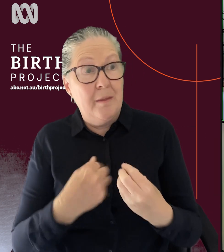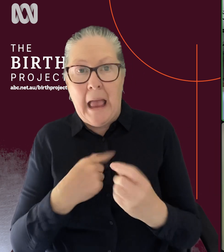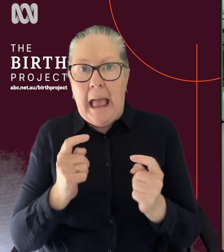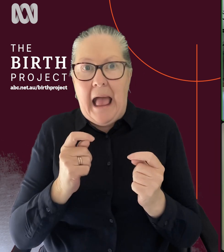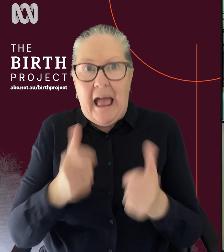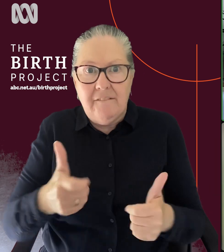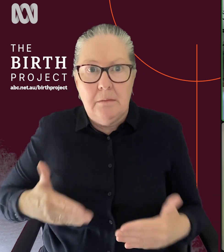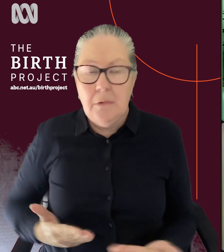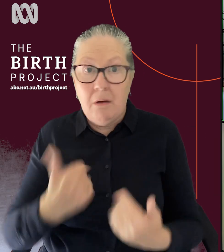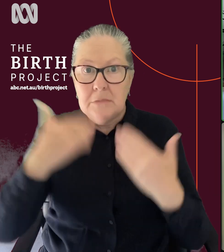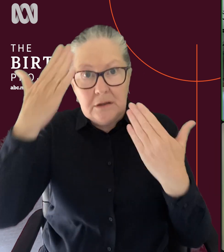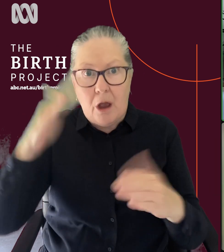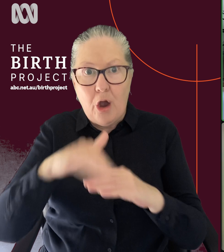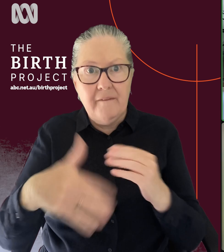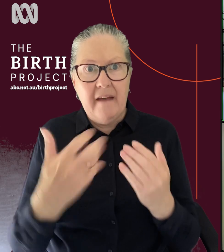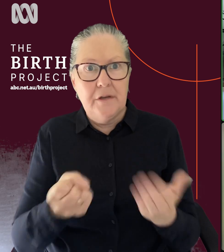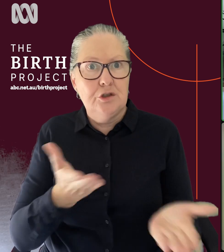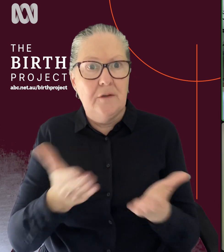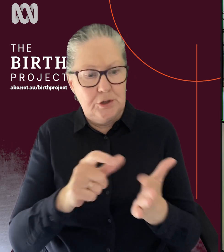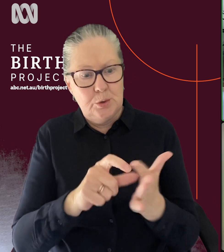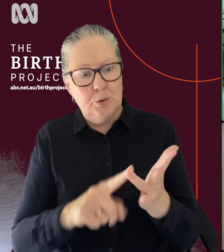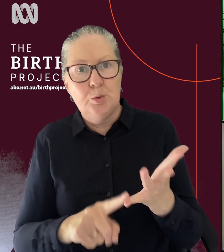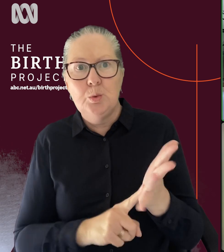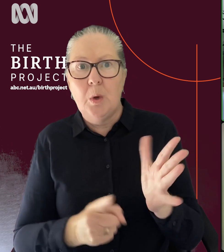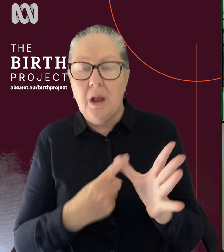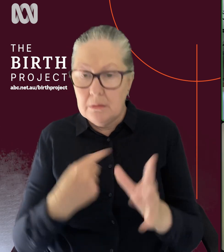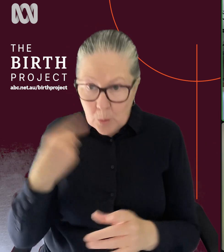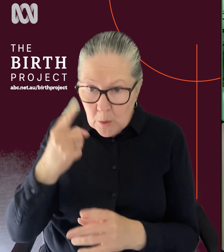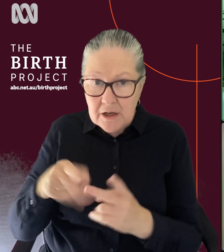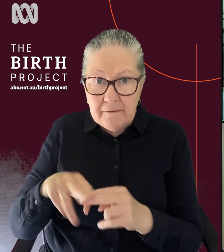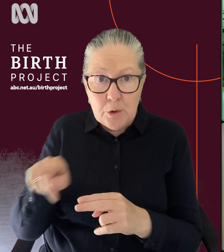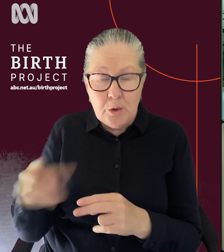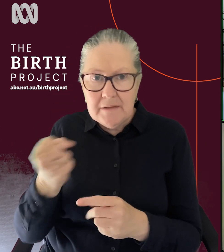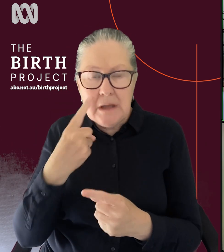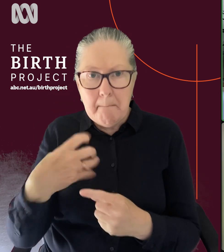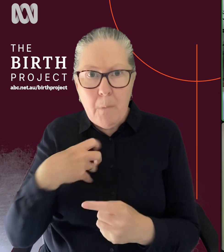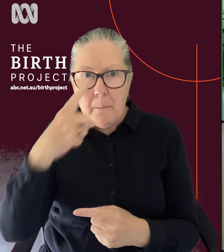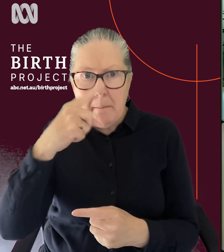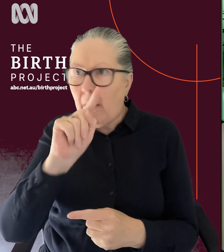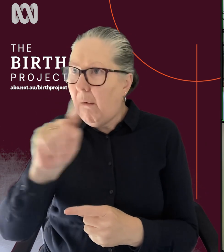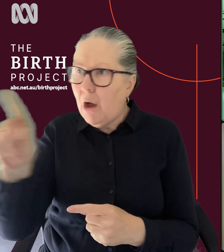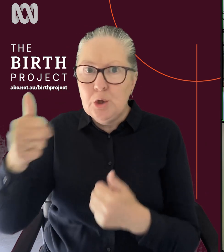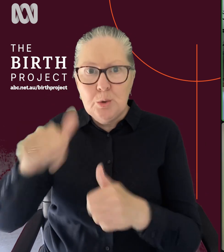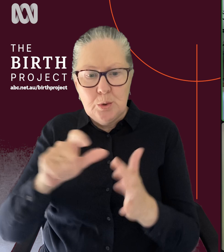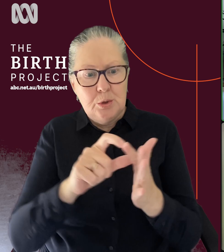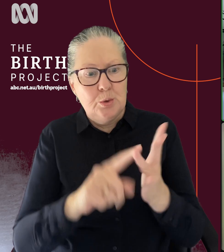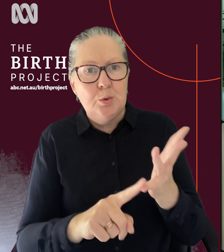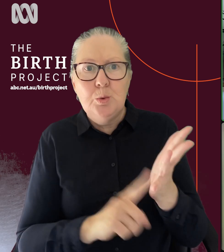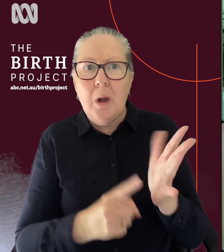didn't know about doula services. And I wondered whether you had seen a rise in people using them after birth as well. So, for